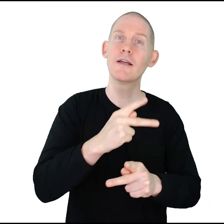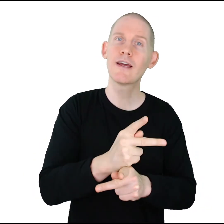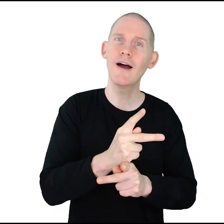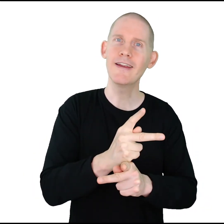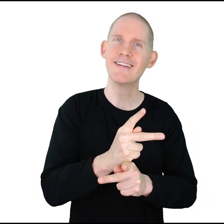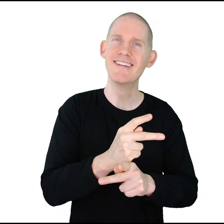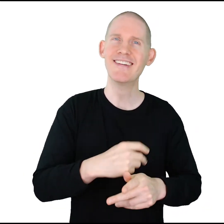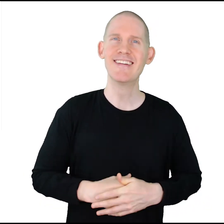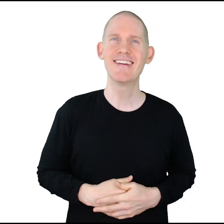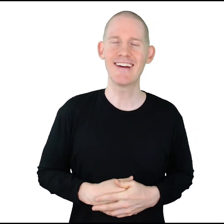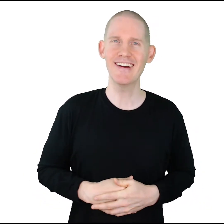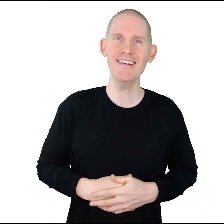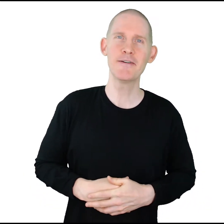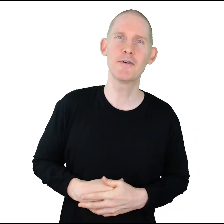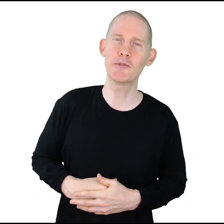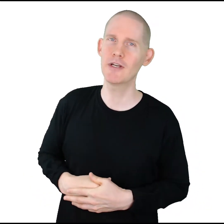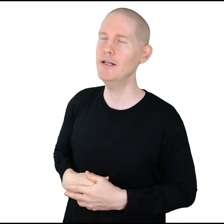Kind. Uh-huh. From the side. Kind.